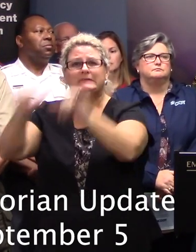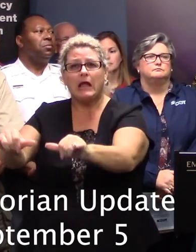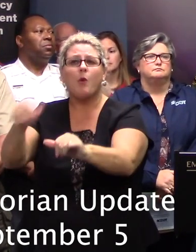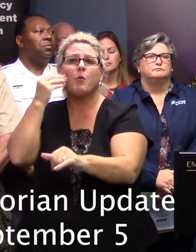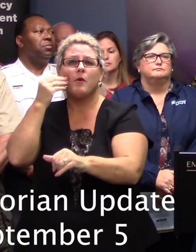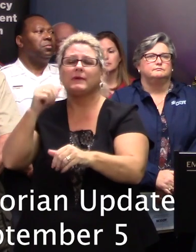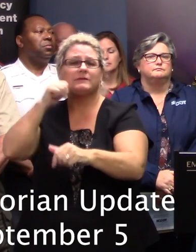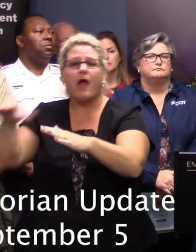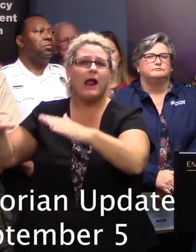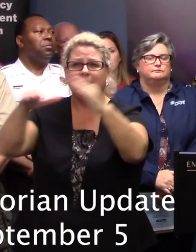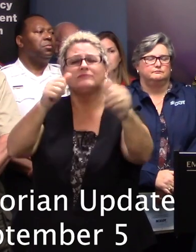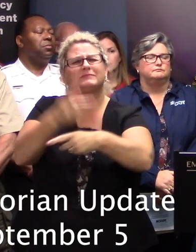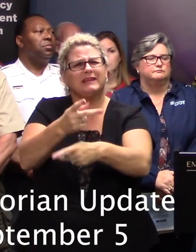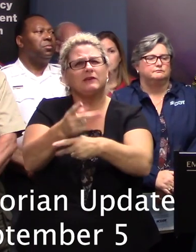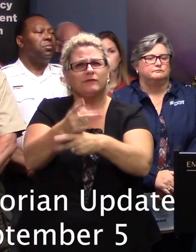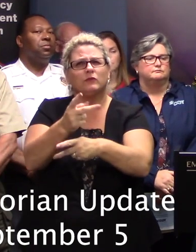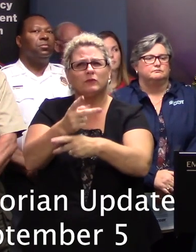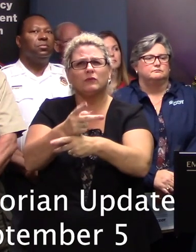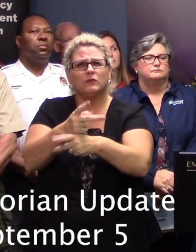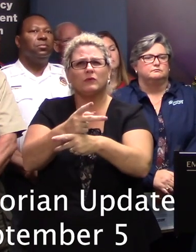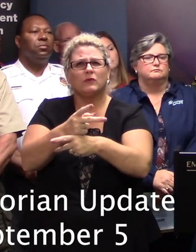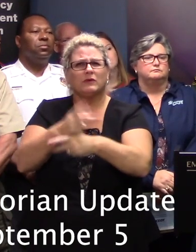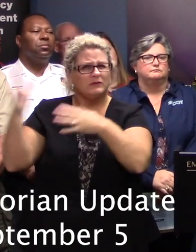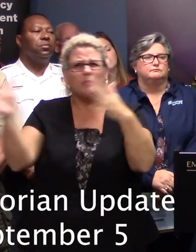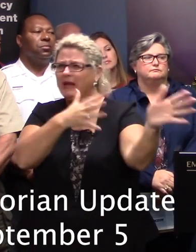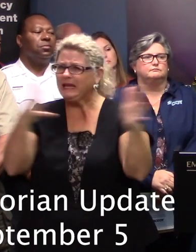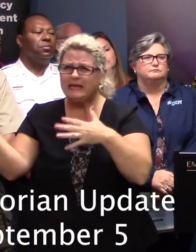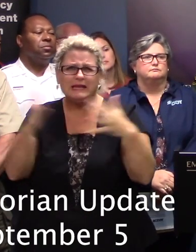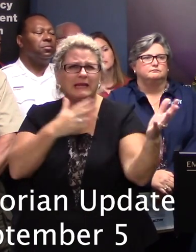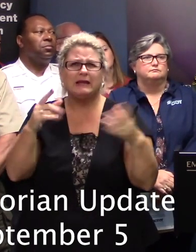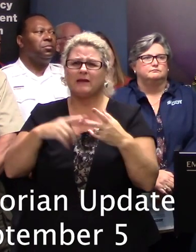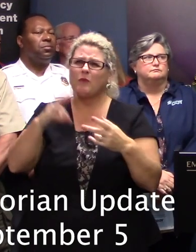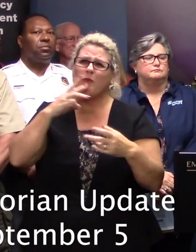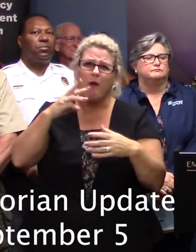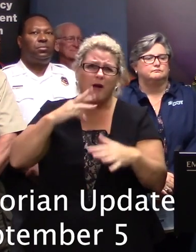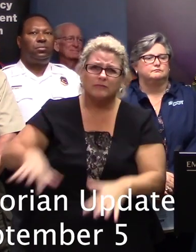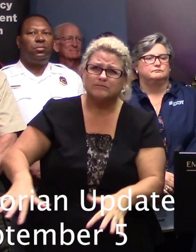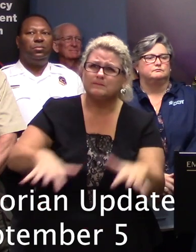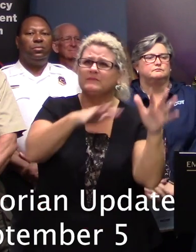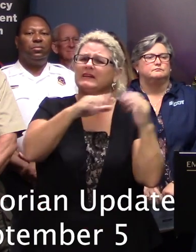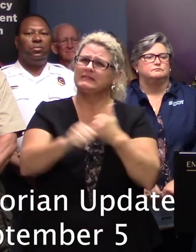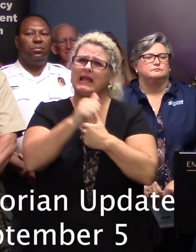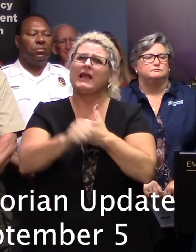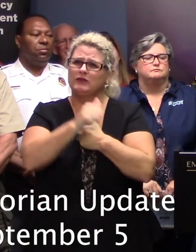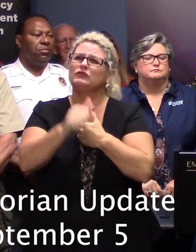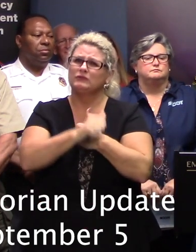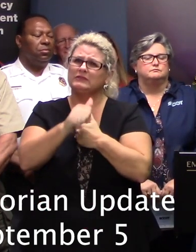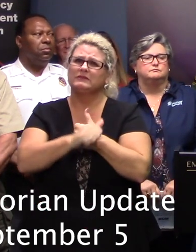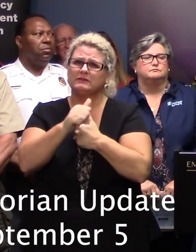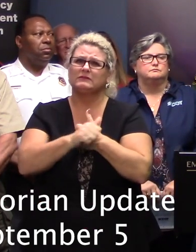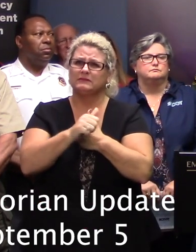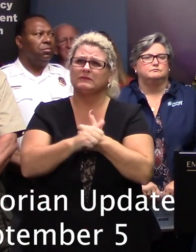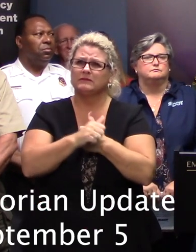particularly there don't go outside things are flying around in the air the water's getting deeper it's dangerous and so far as